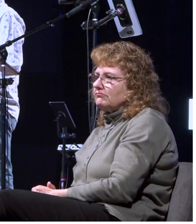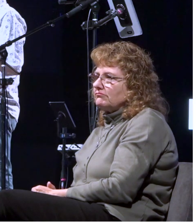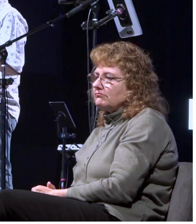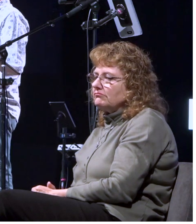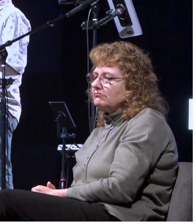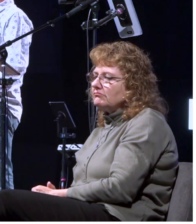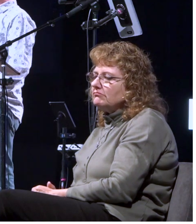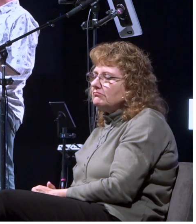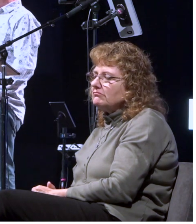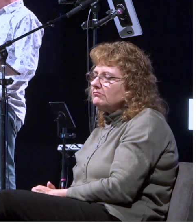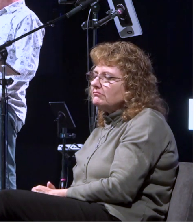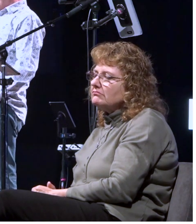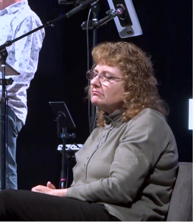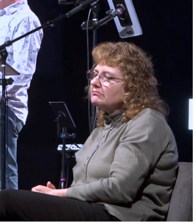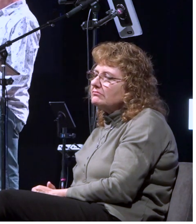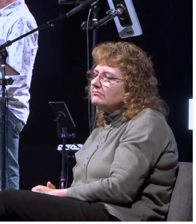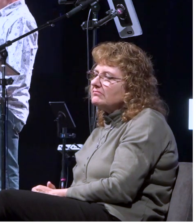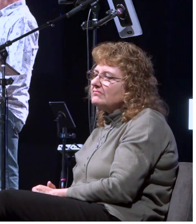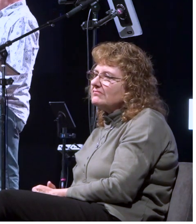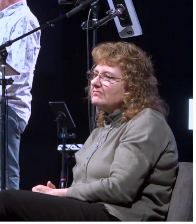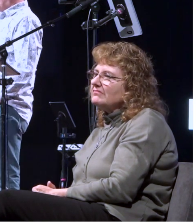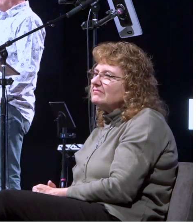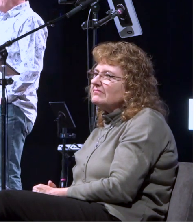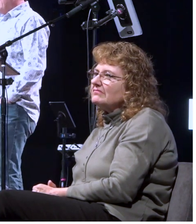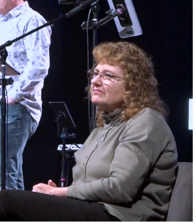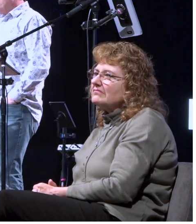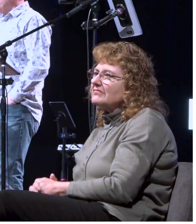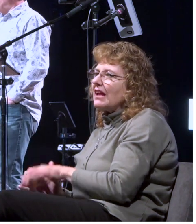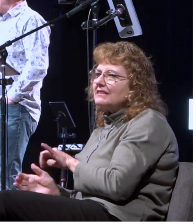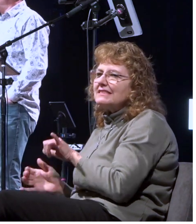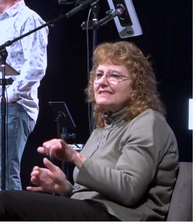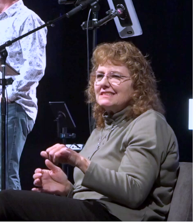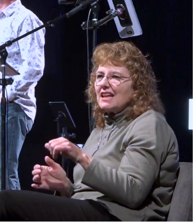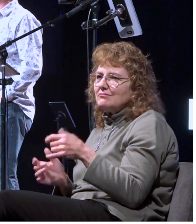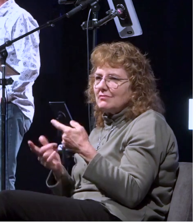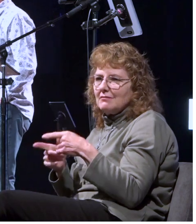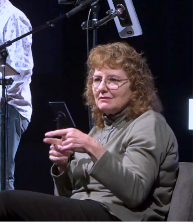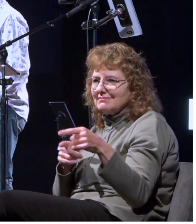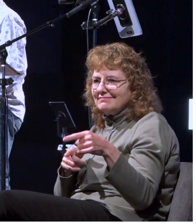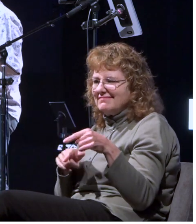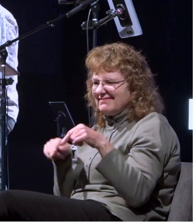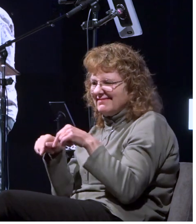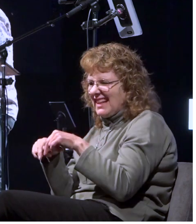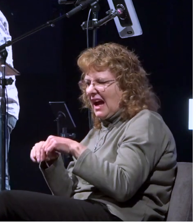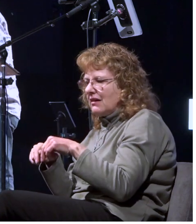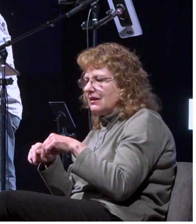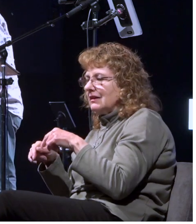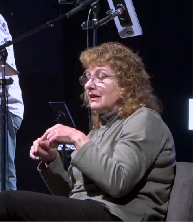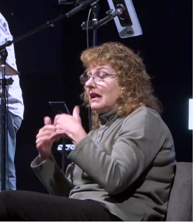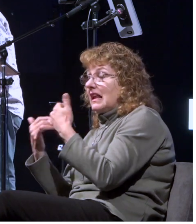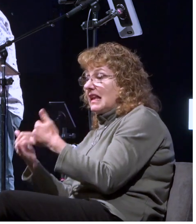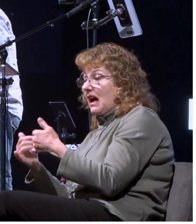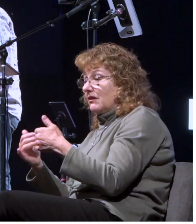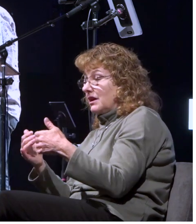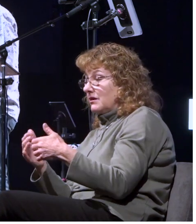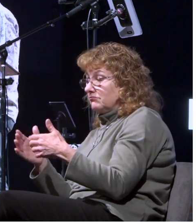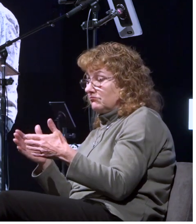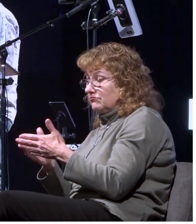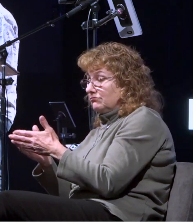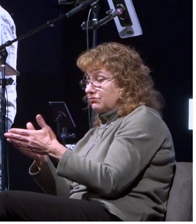and so these are the things that are going on here and now they're shipwrecked in malta uh and we see another very